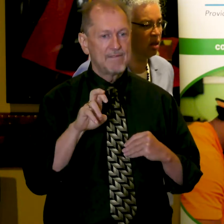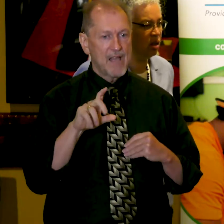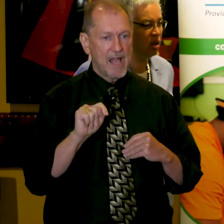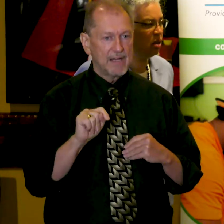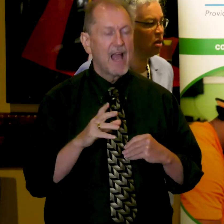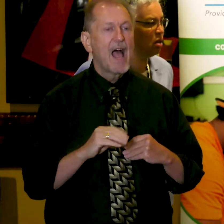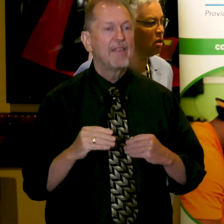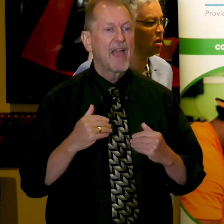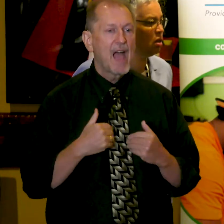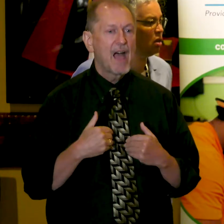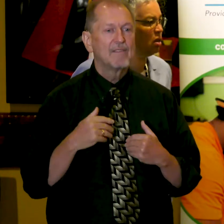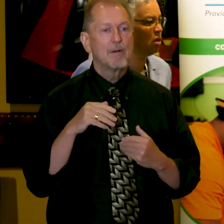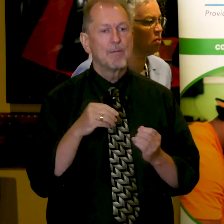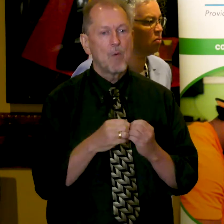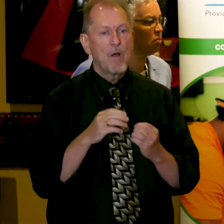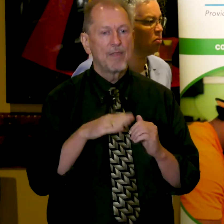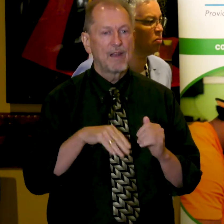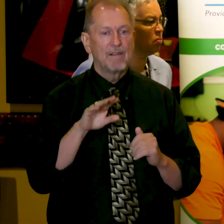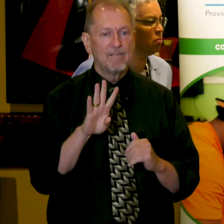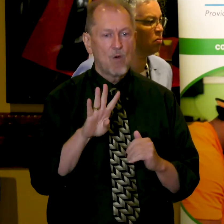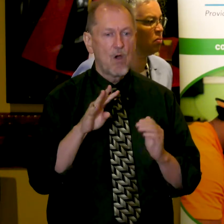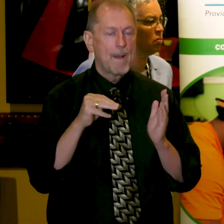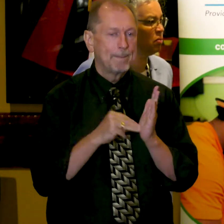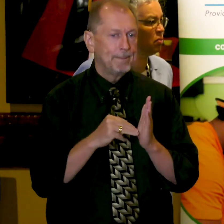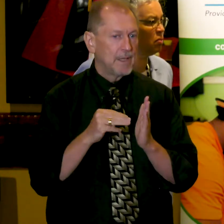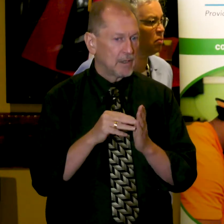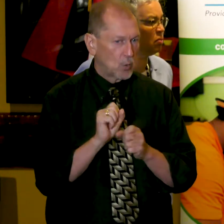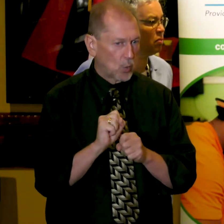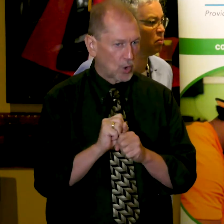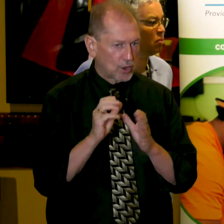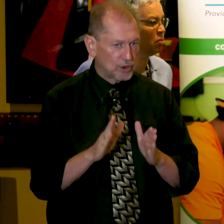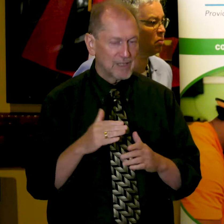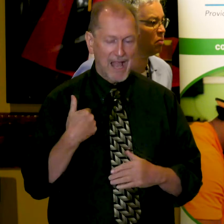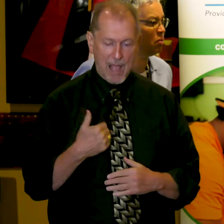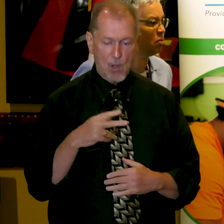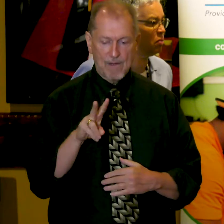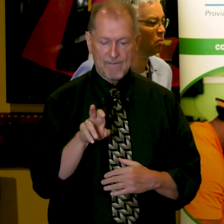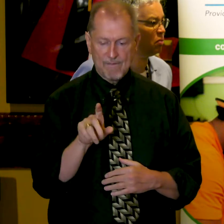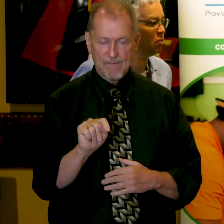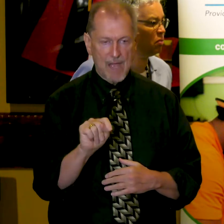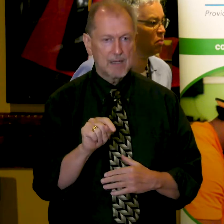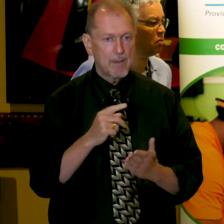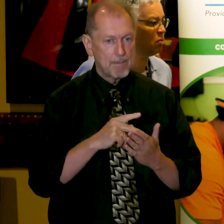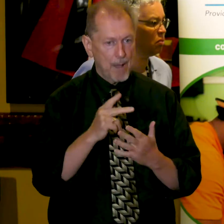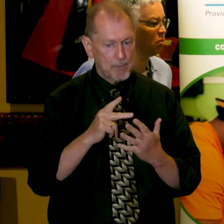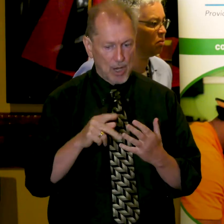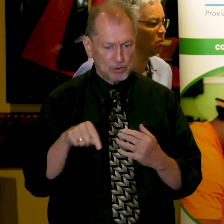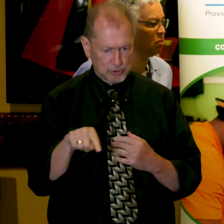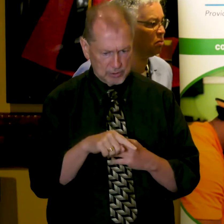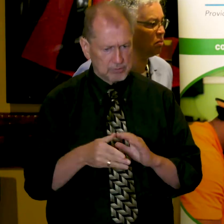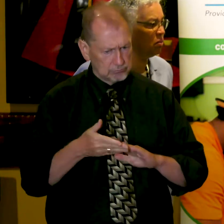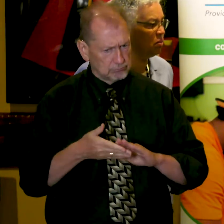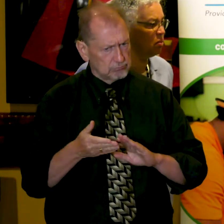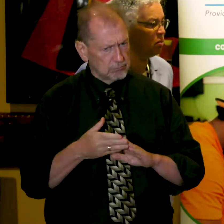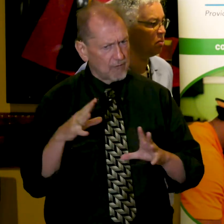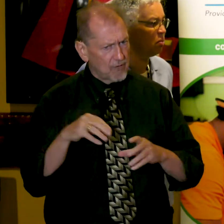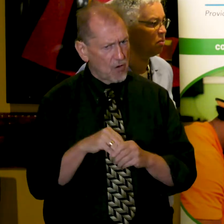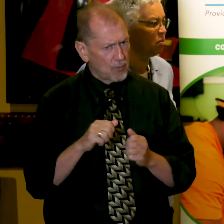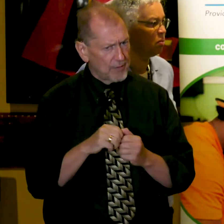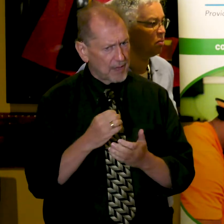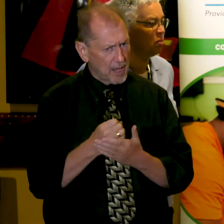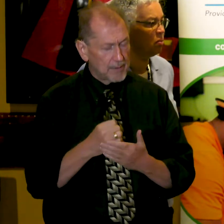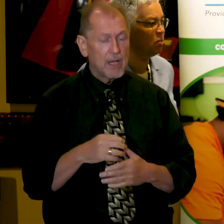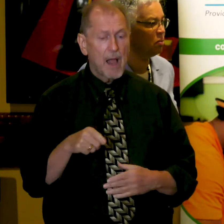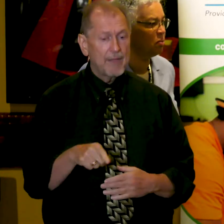4 million workers. Our veteran population helps drive a strong economy. Our veterans have served this